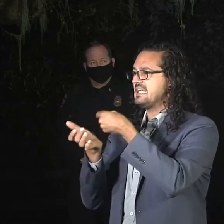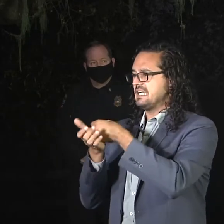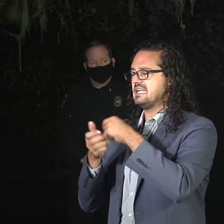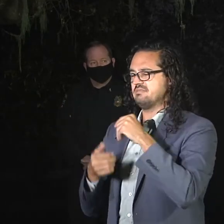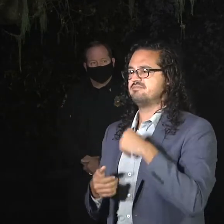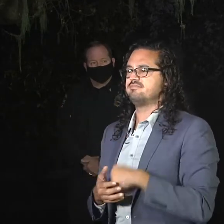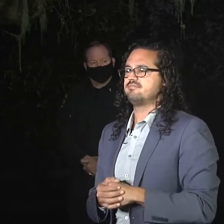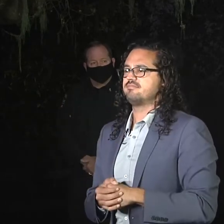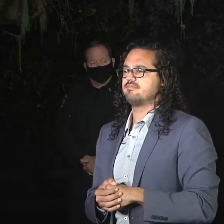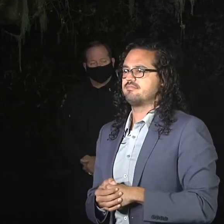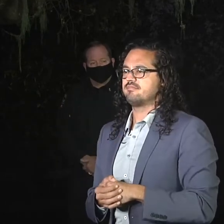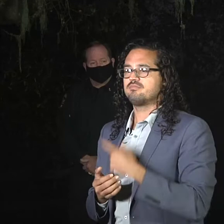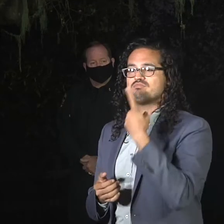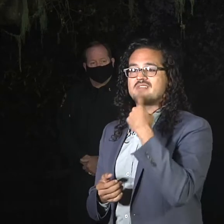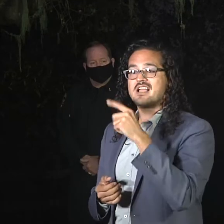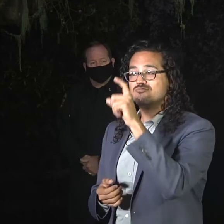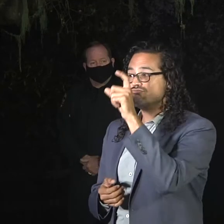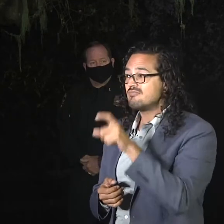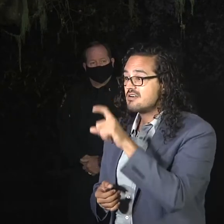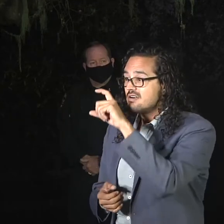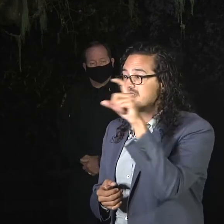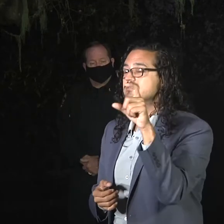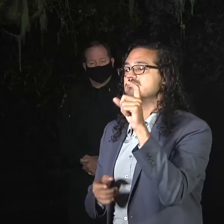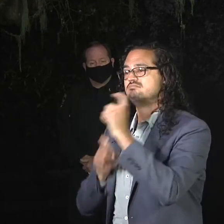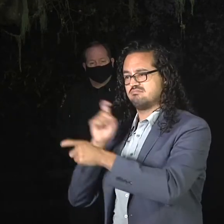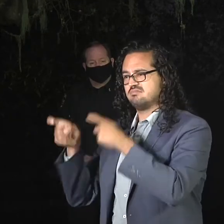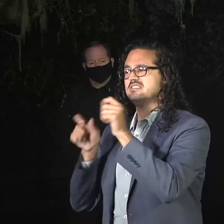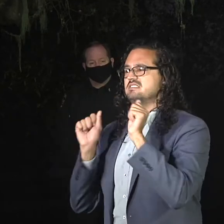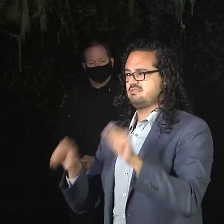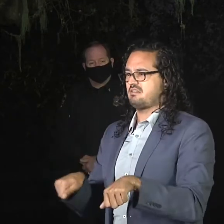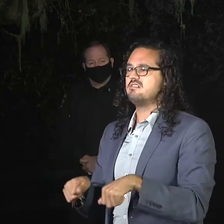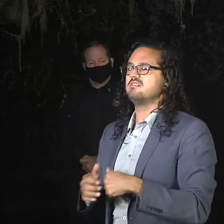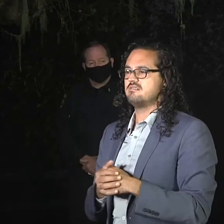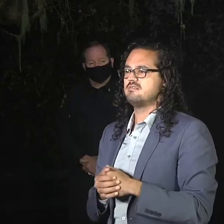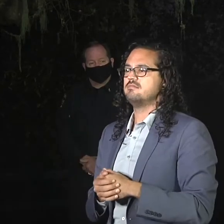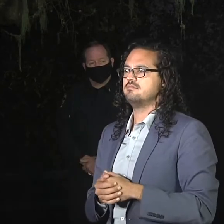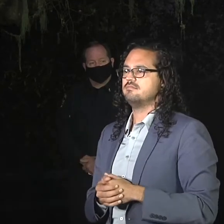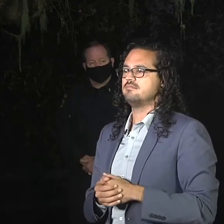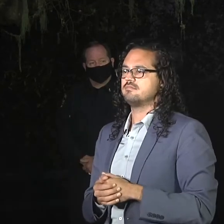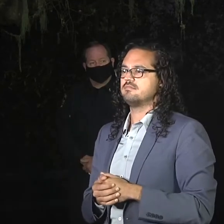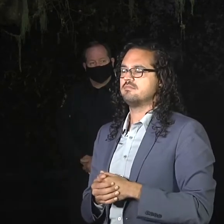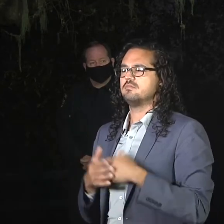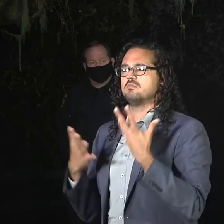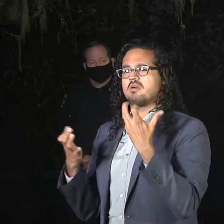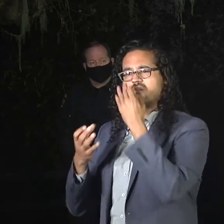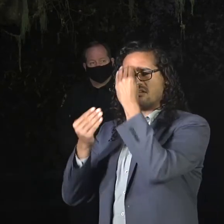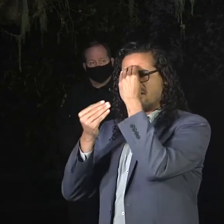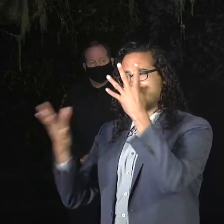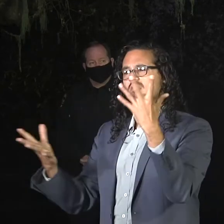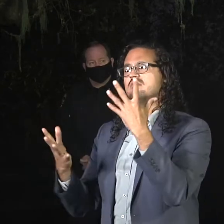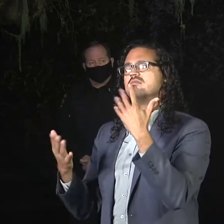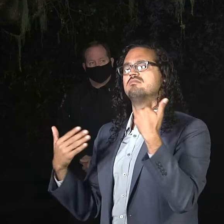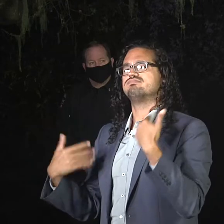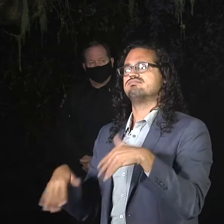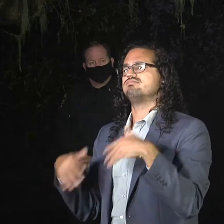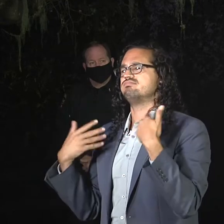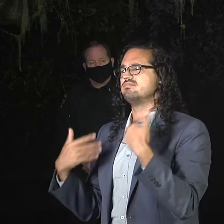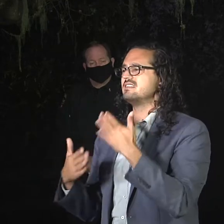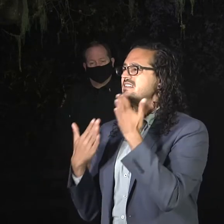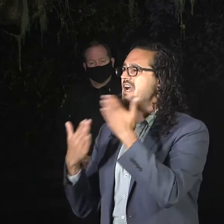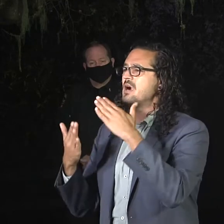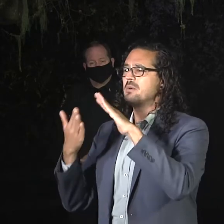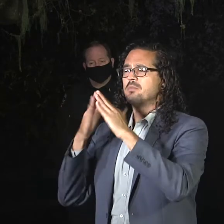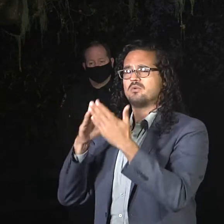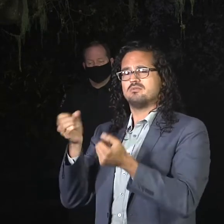as the Red Cross. We also want to say how grateful we are for all the support that we're seeing from the community, whether it's online